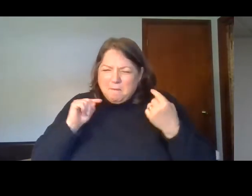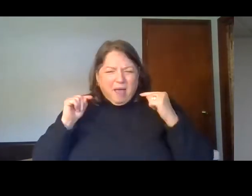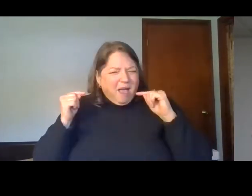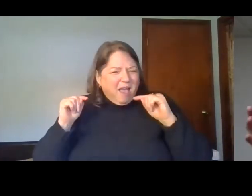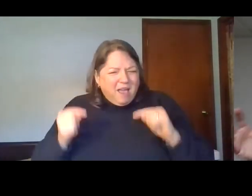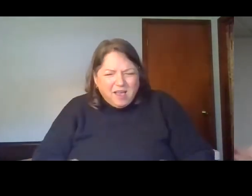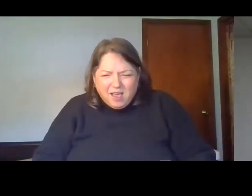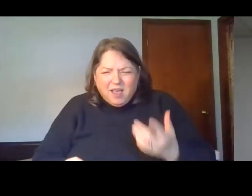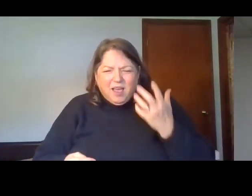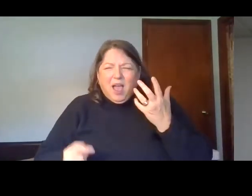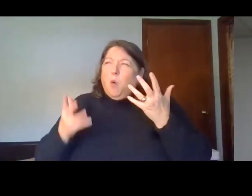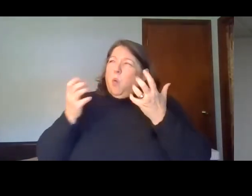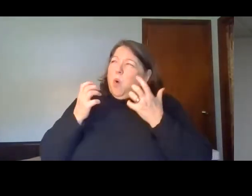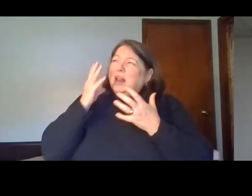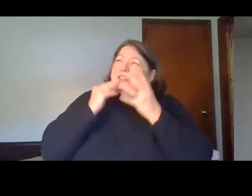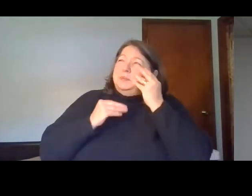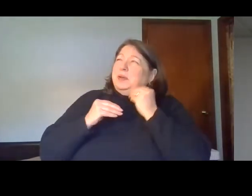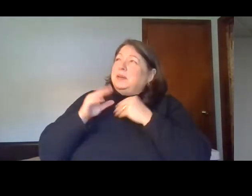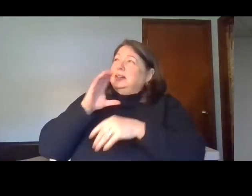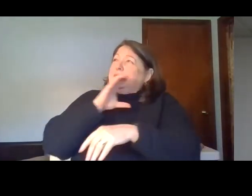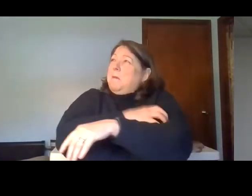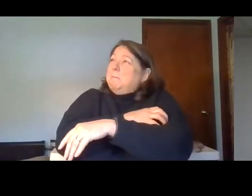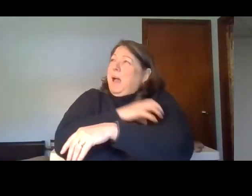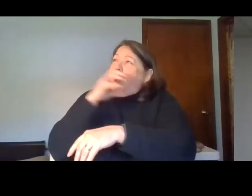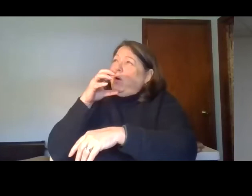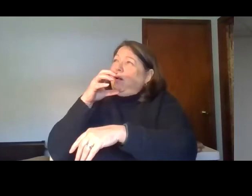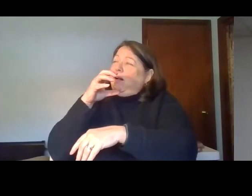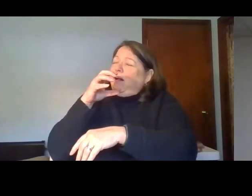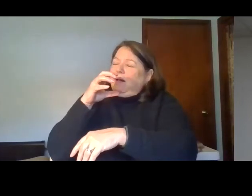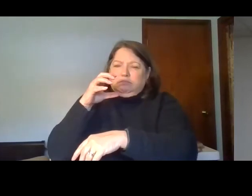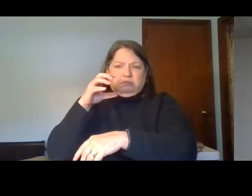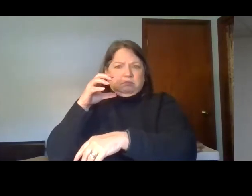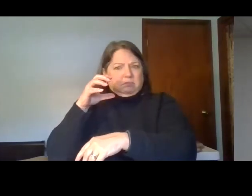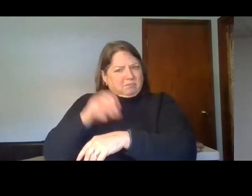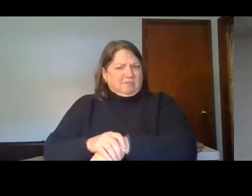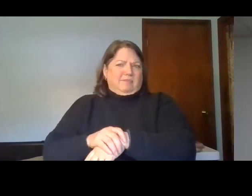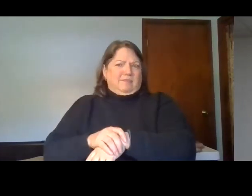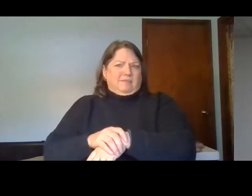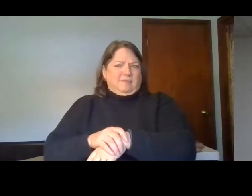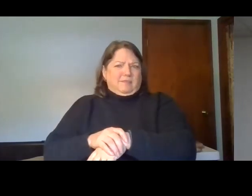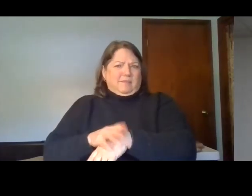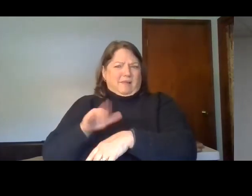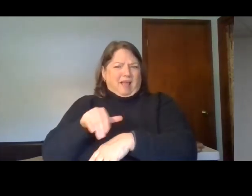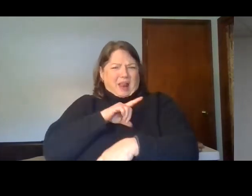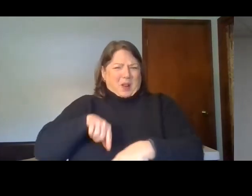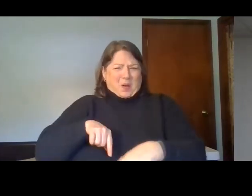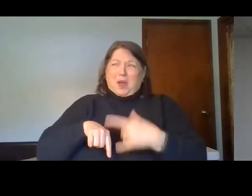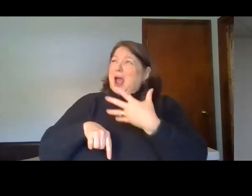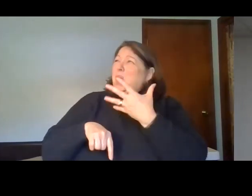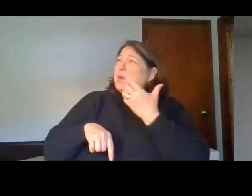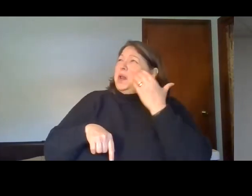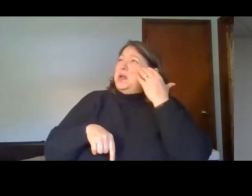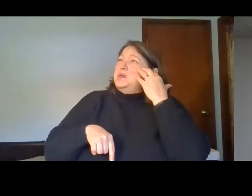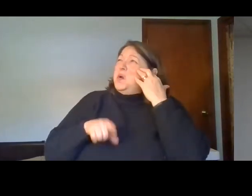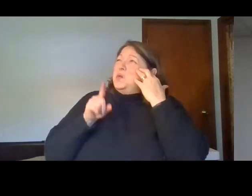of his, his death. So Paul is saying, he's saying, he's basically saying, Lord, I want to know you. I want to know you